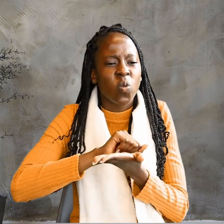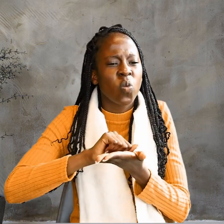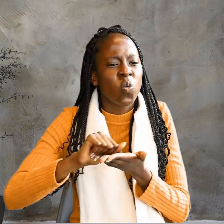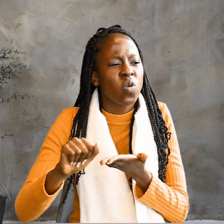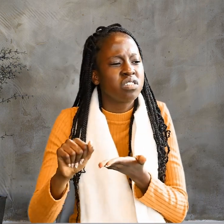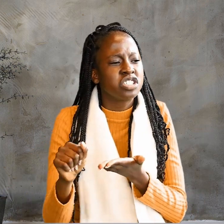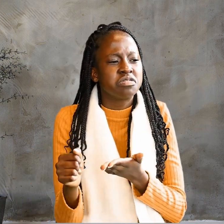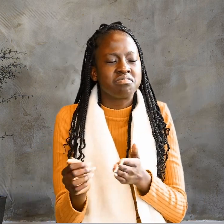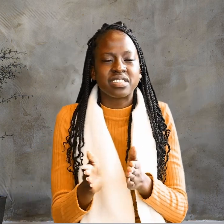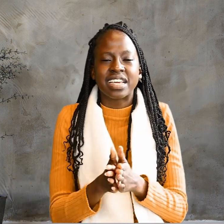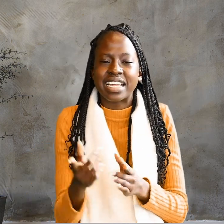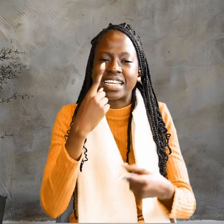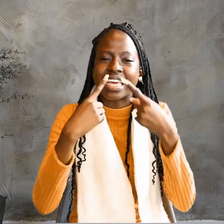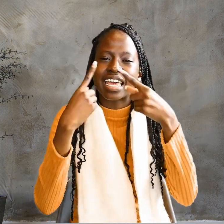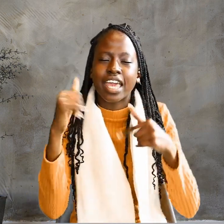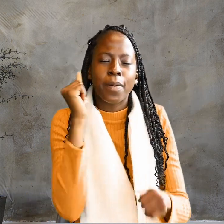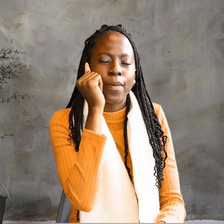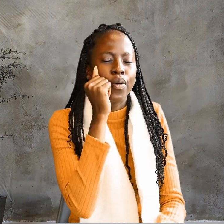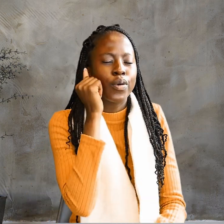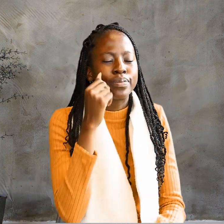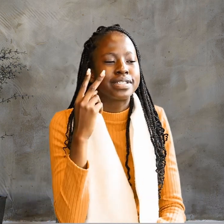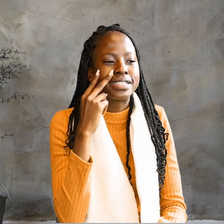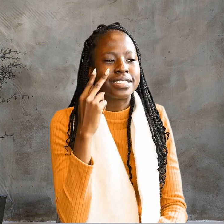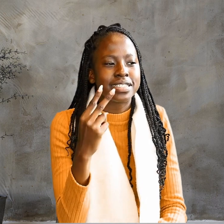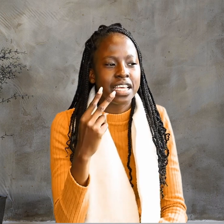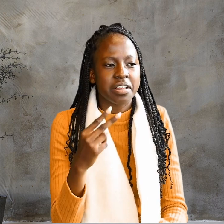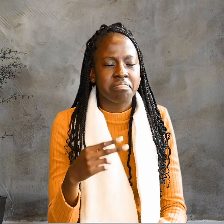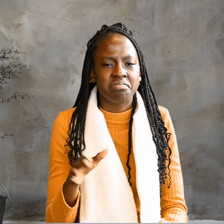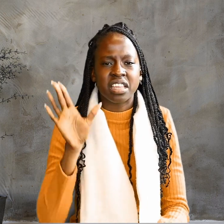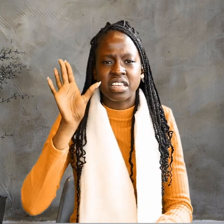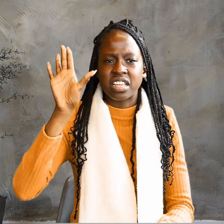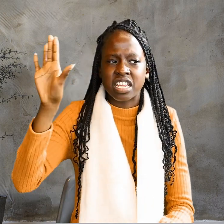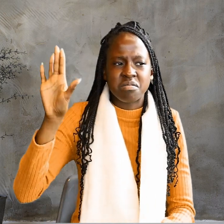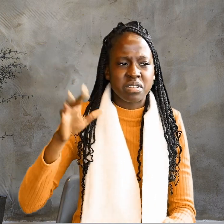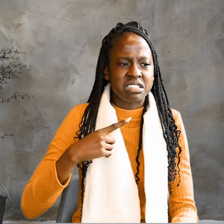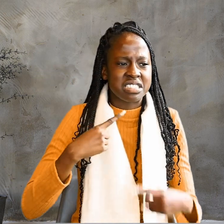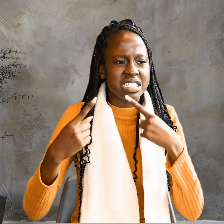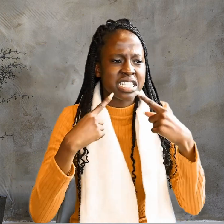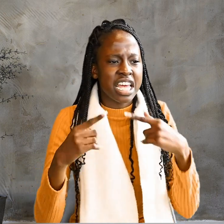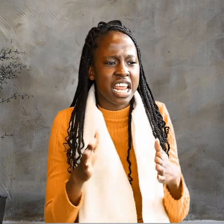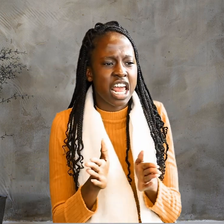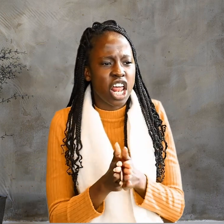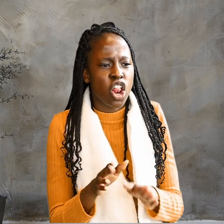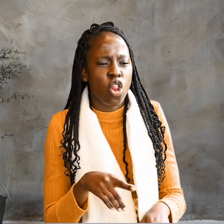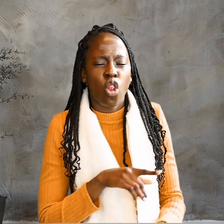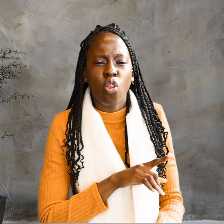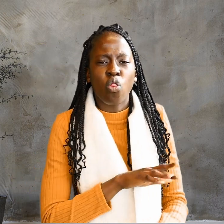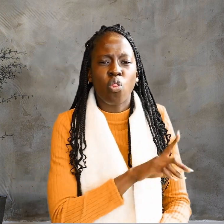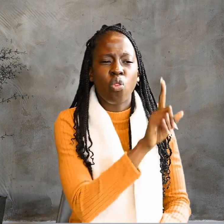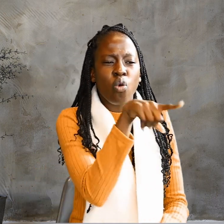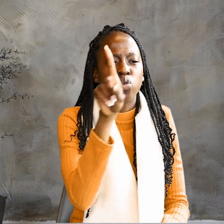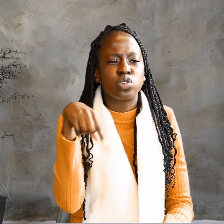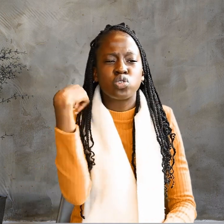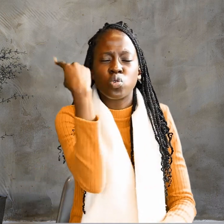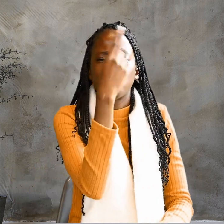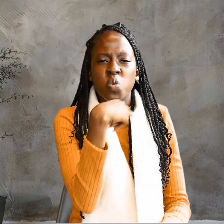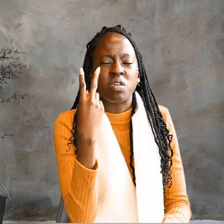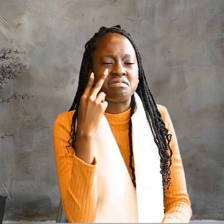and came home, seeing. His neighbors and those who had formerly seen